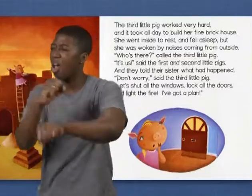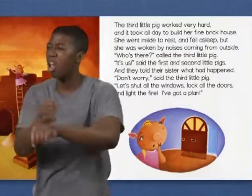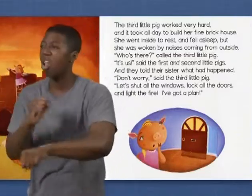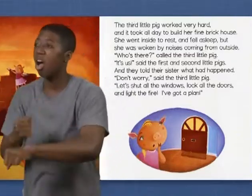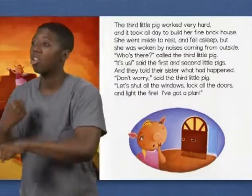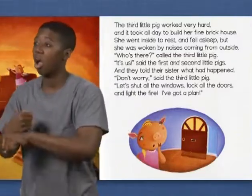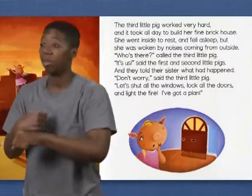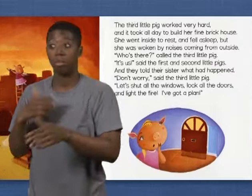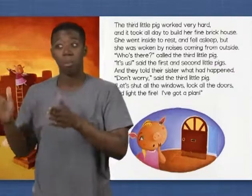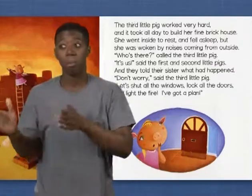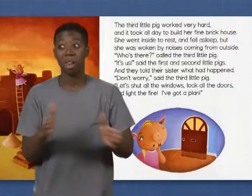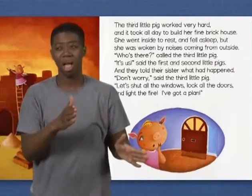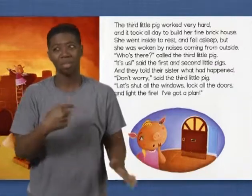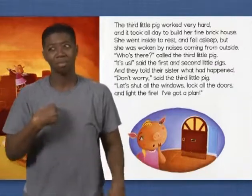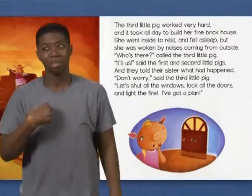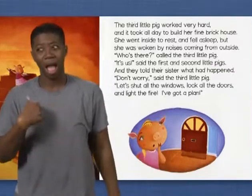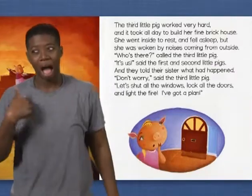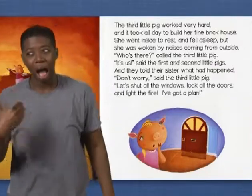fire. I've got a plan.